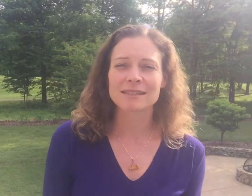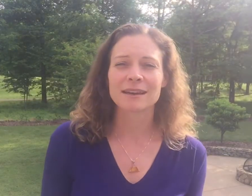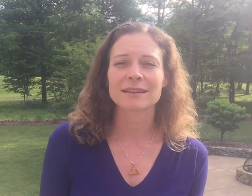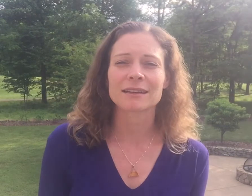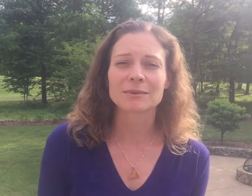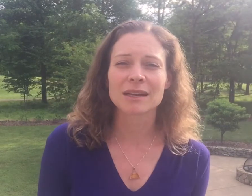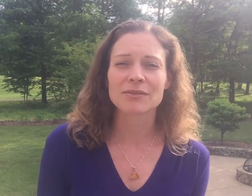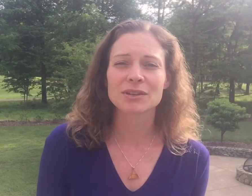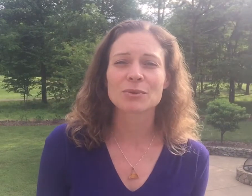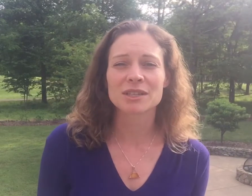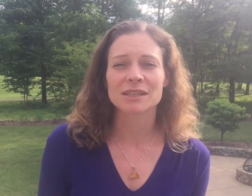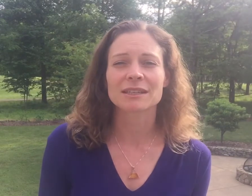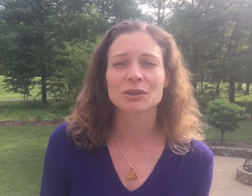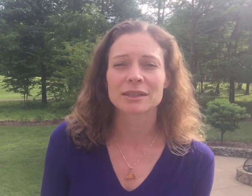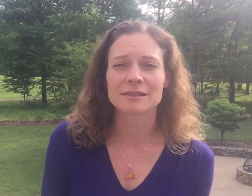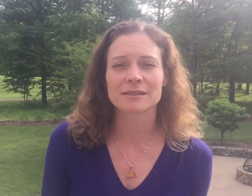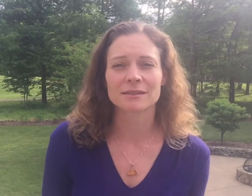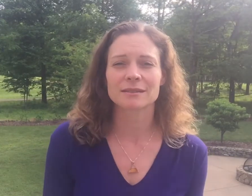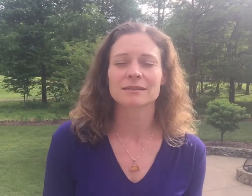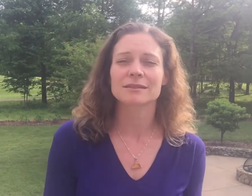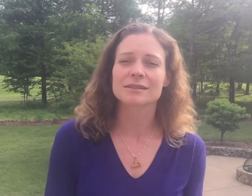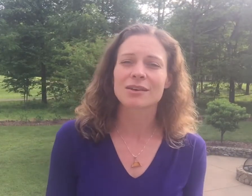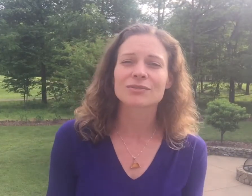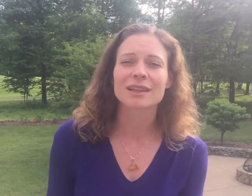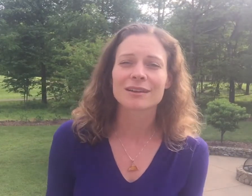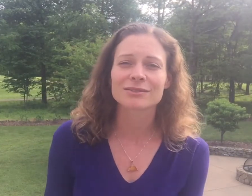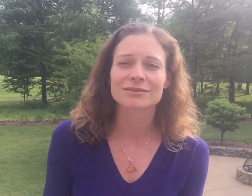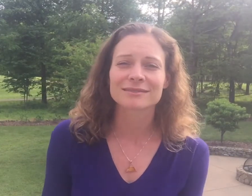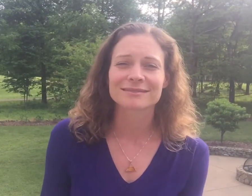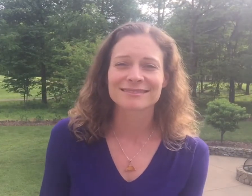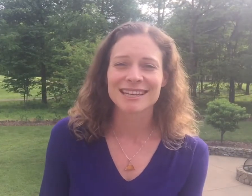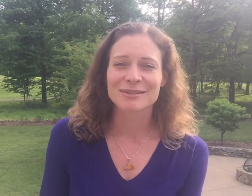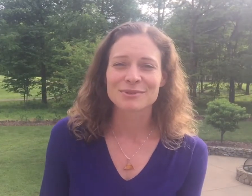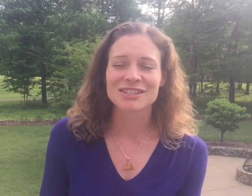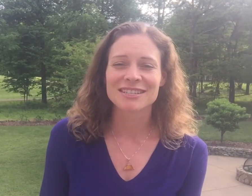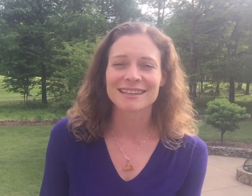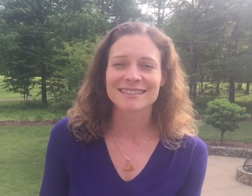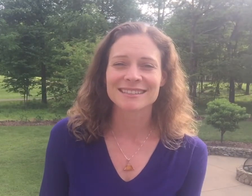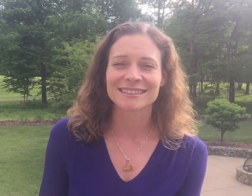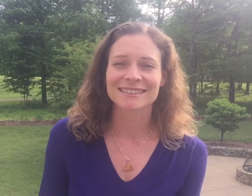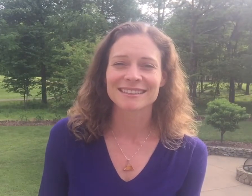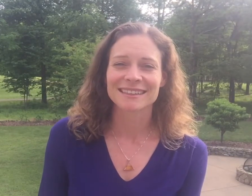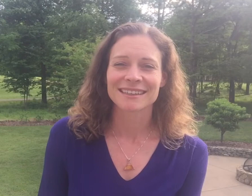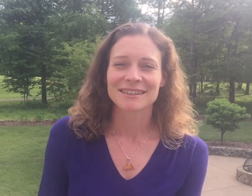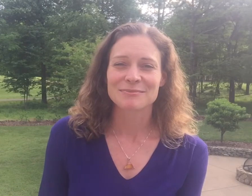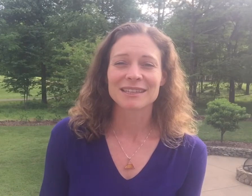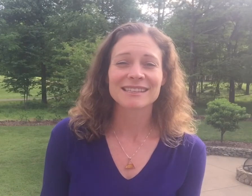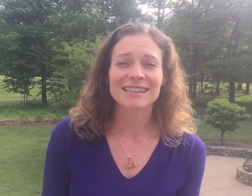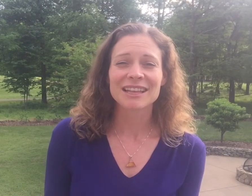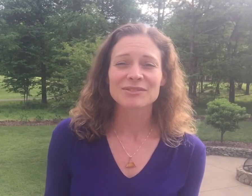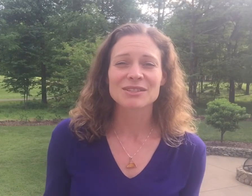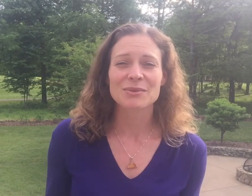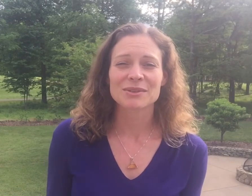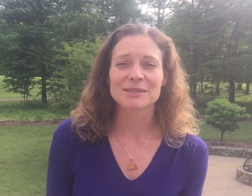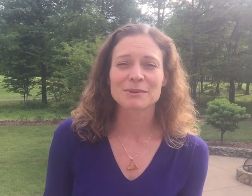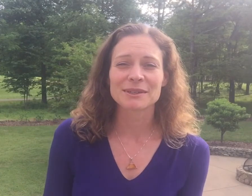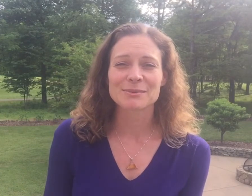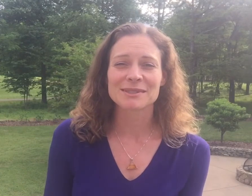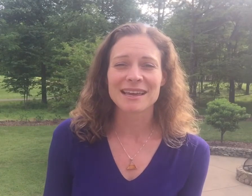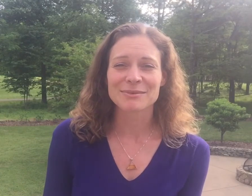technique whenever you want to increase your self-love and appreciation. Please, I'd love to know what your experience was like